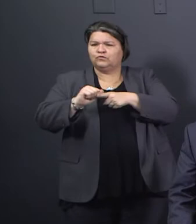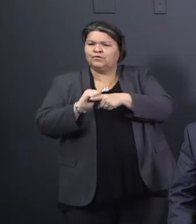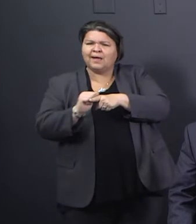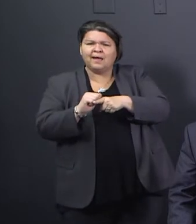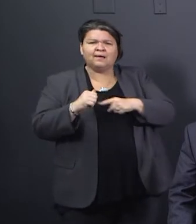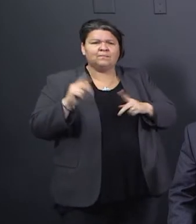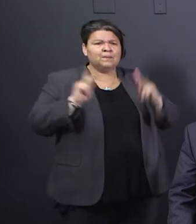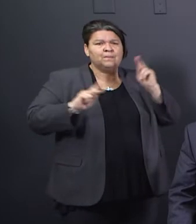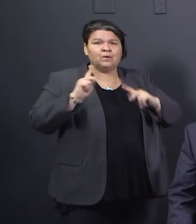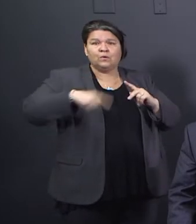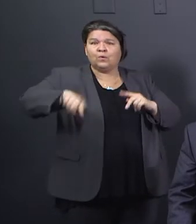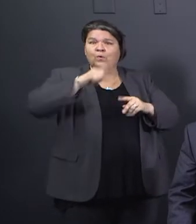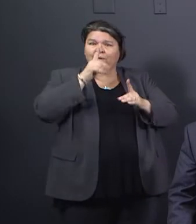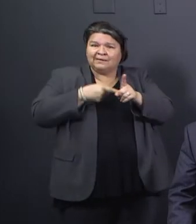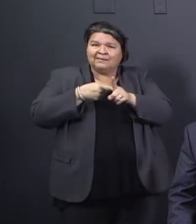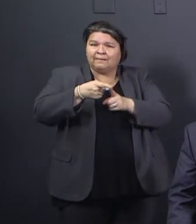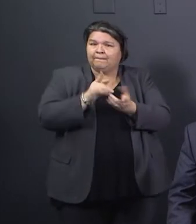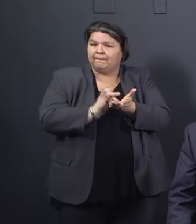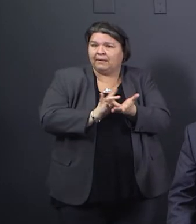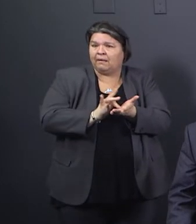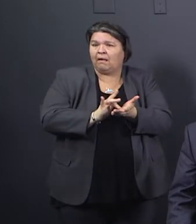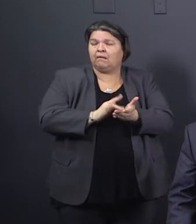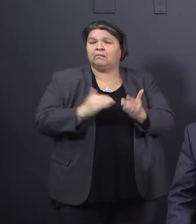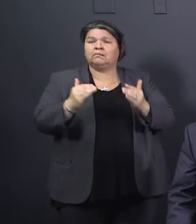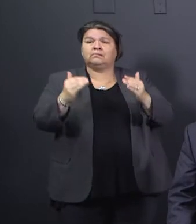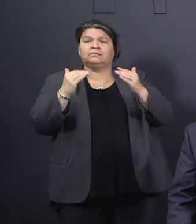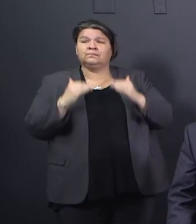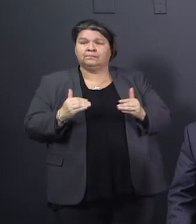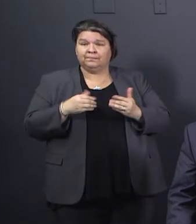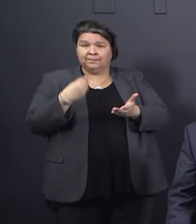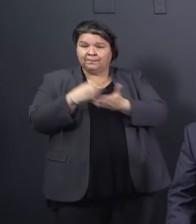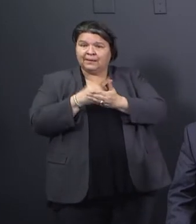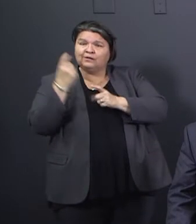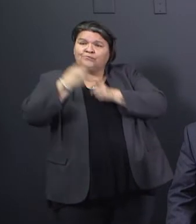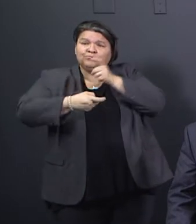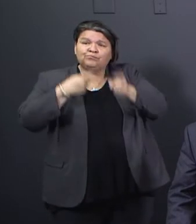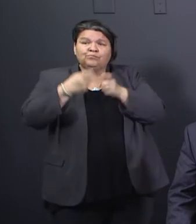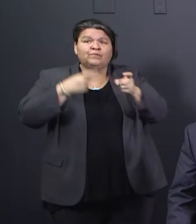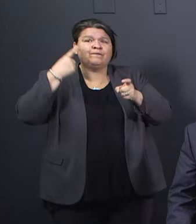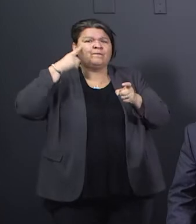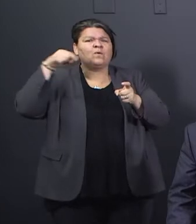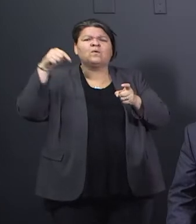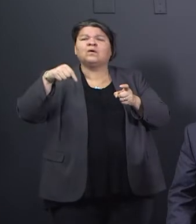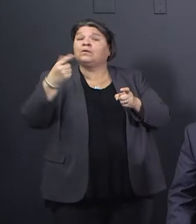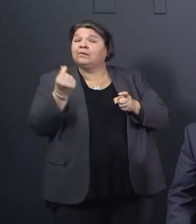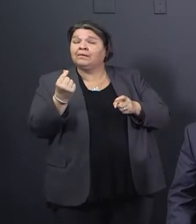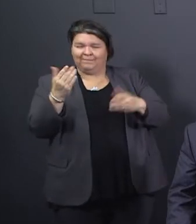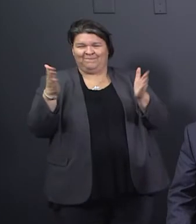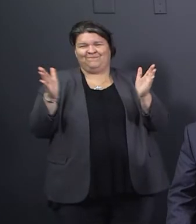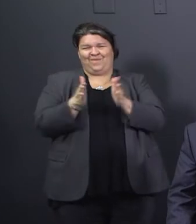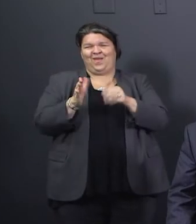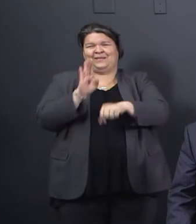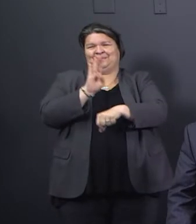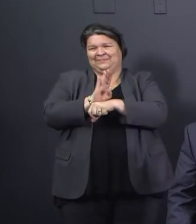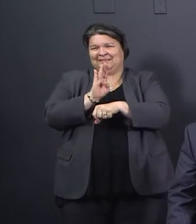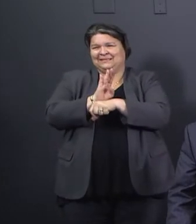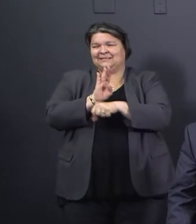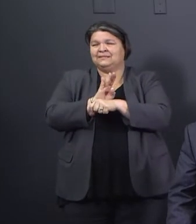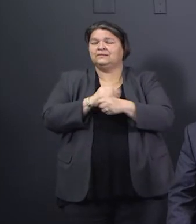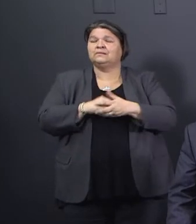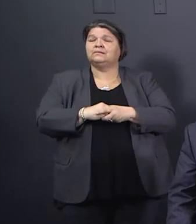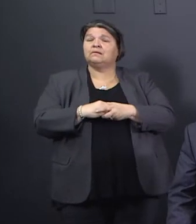grants to support small businesses and payroll grants out there and grants to help manufacture specific